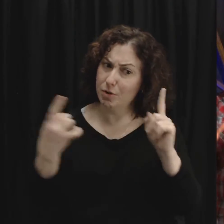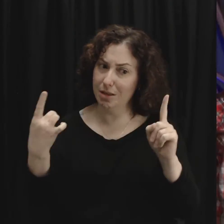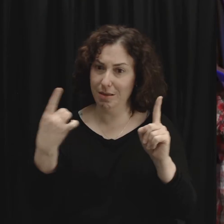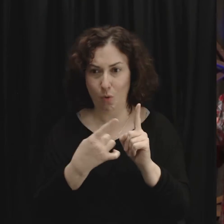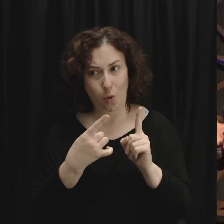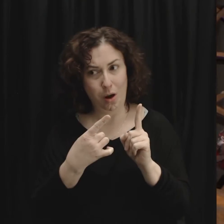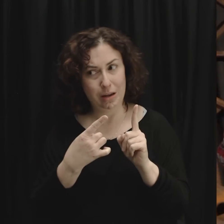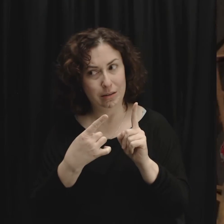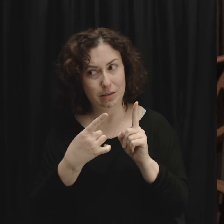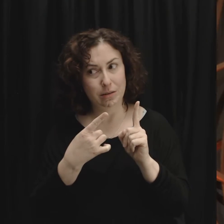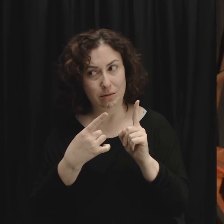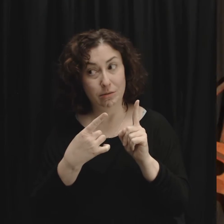has been building to this right here